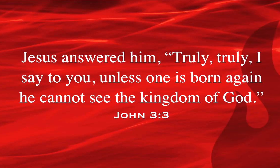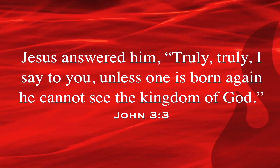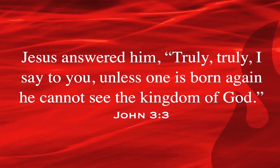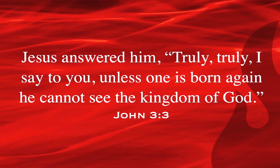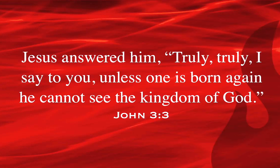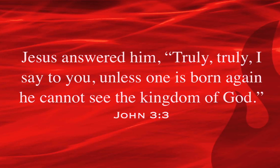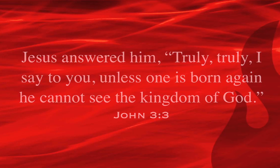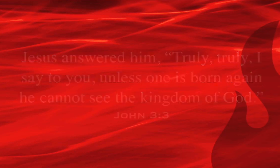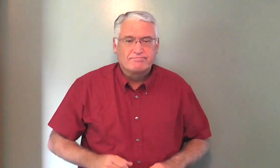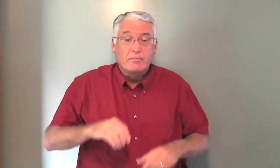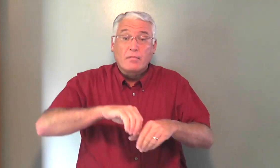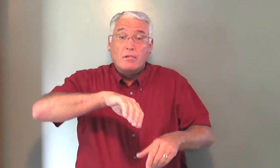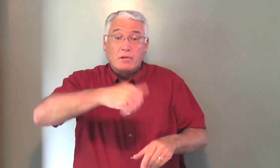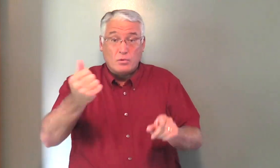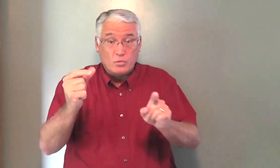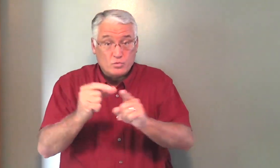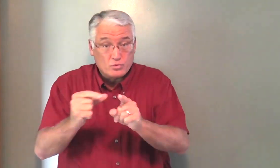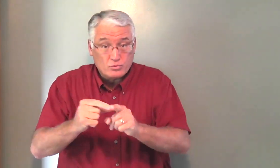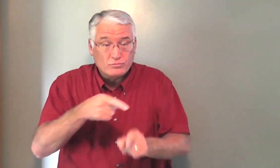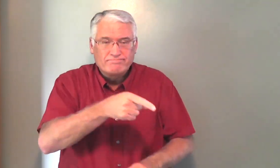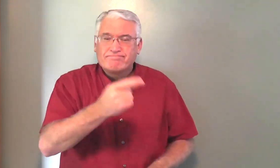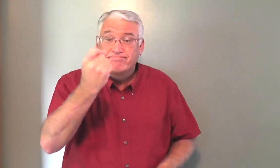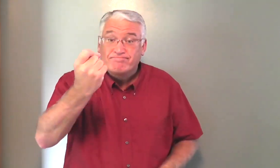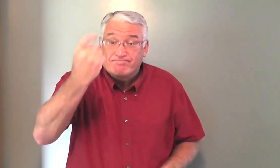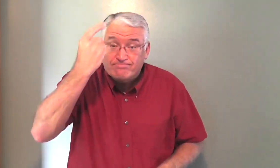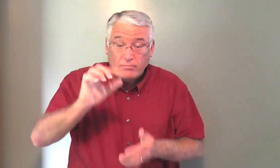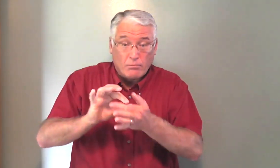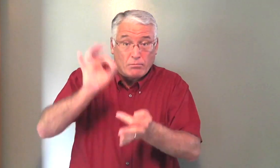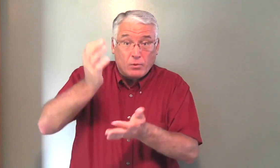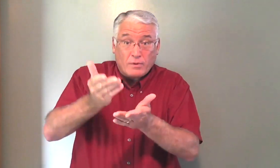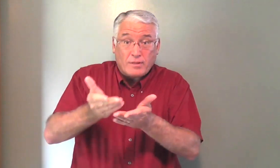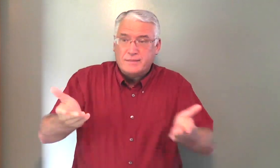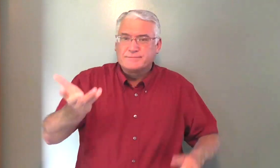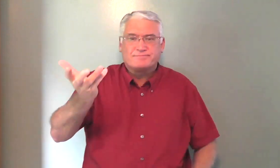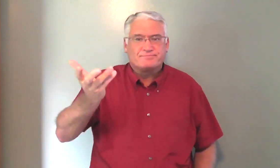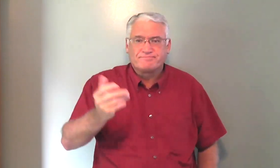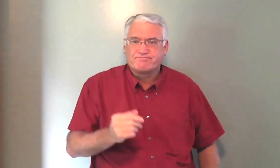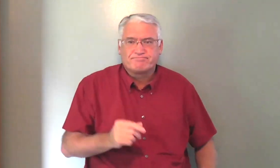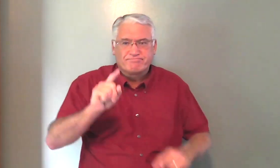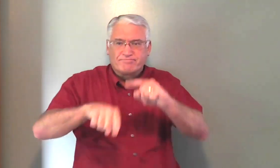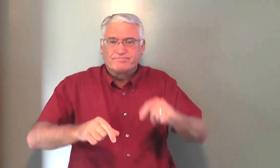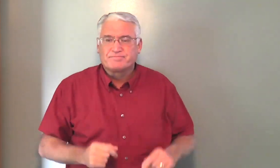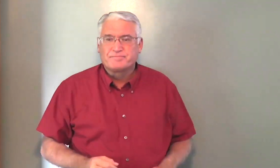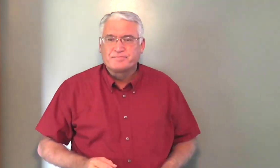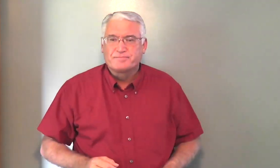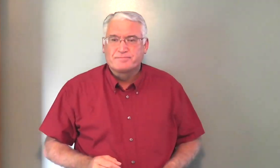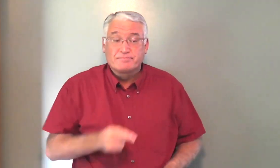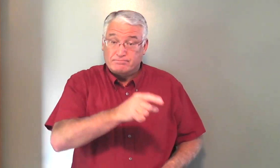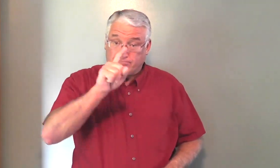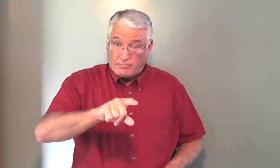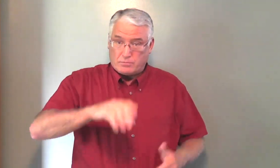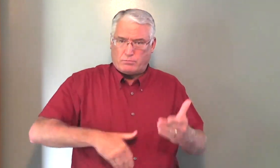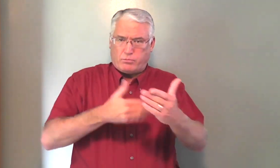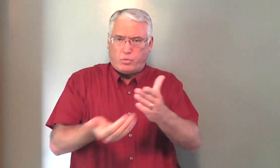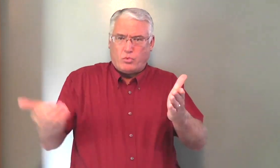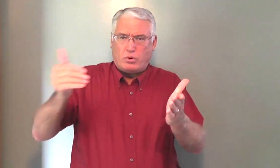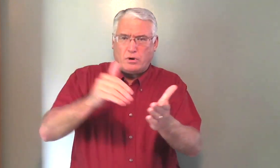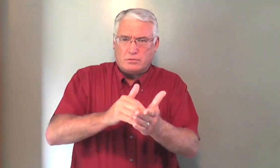of God. In other words, a person must understand spiritual things, And he can't, unless he is